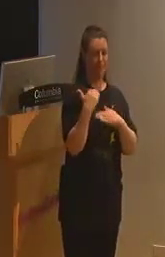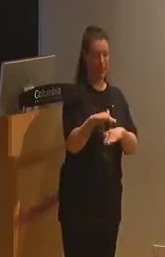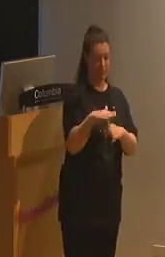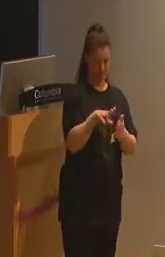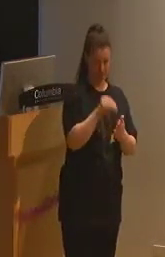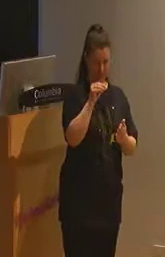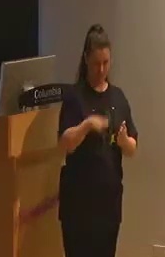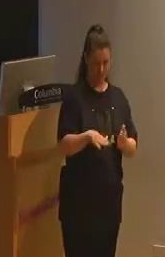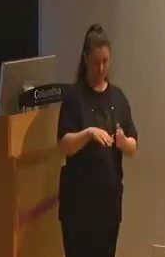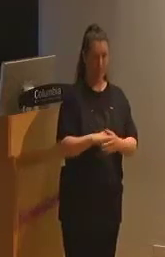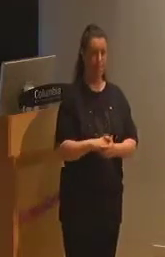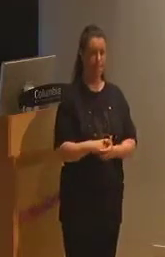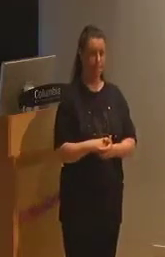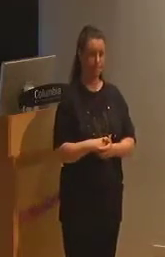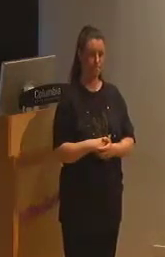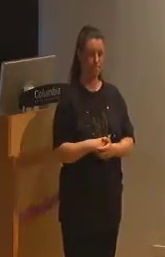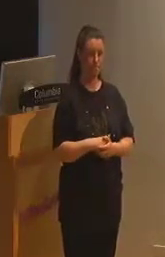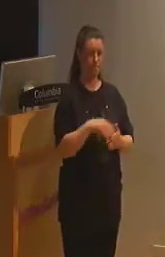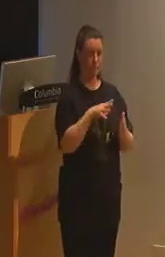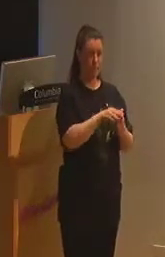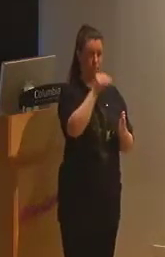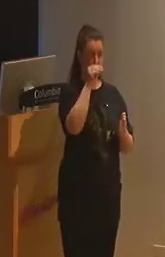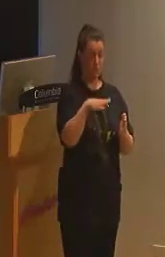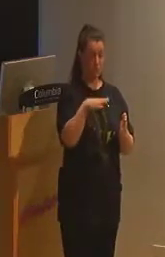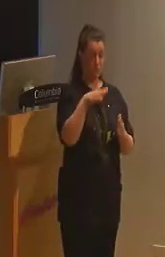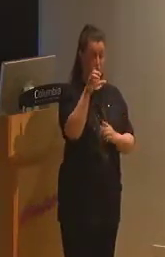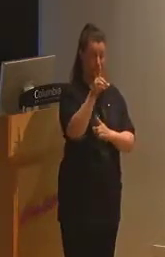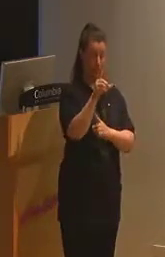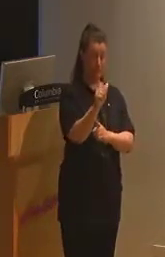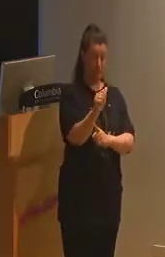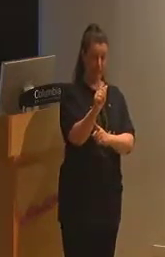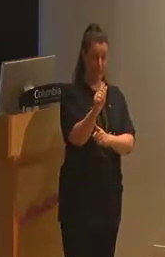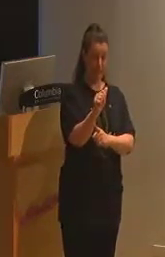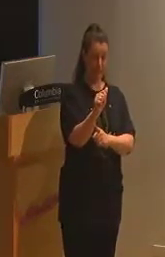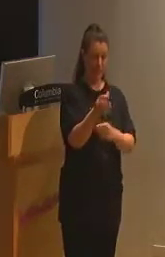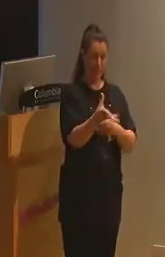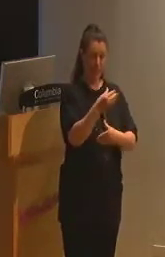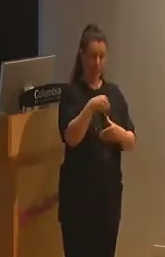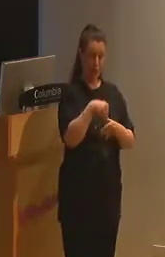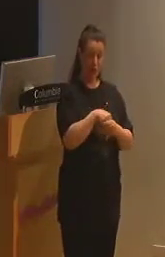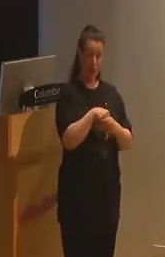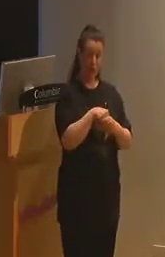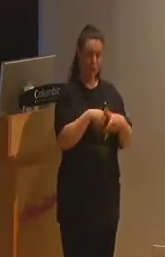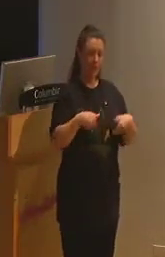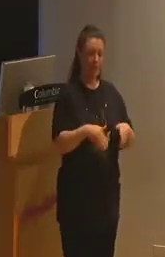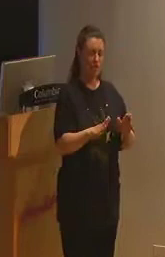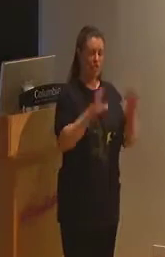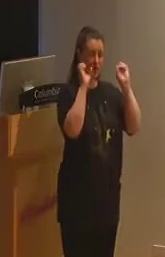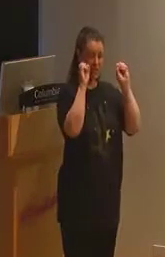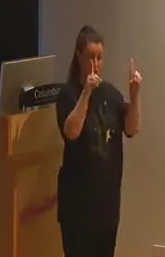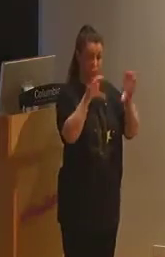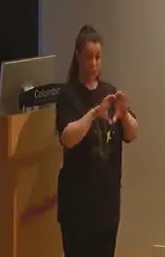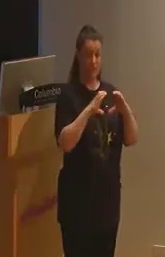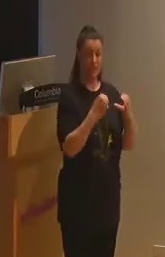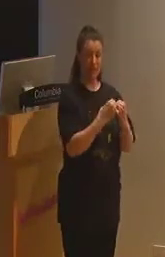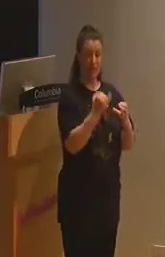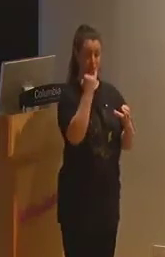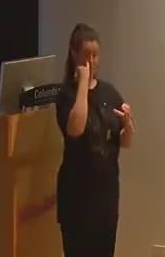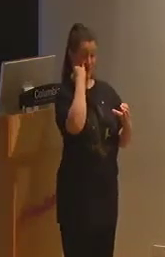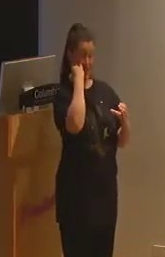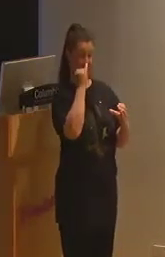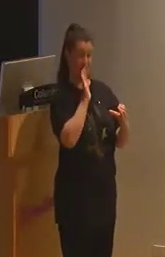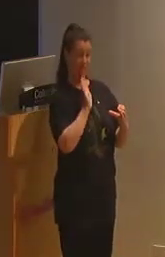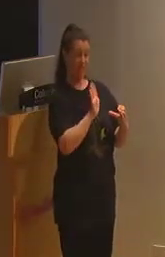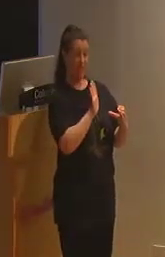Students with disabilities are then included in the general education classroom so long as they conform to the normative